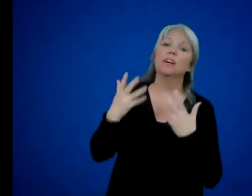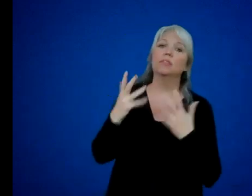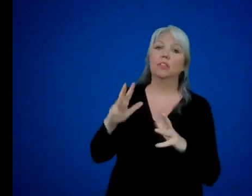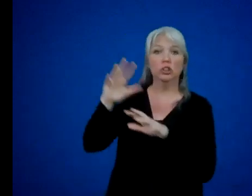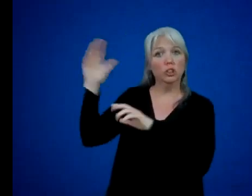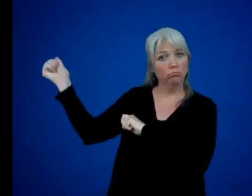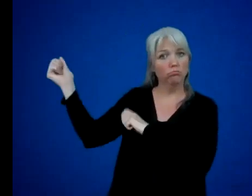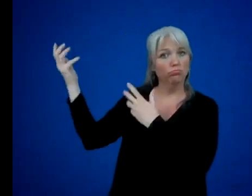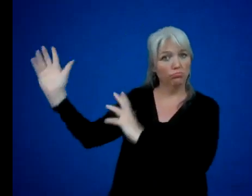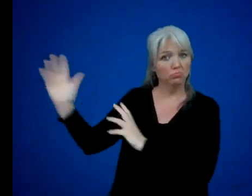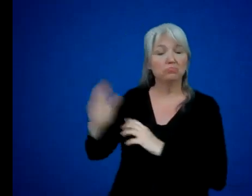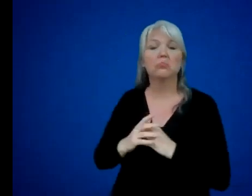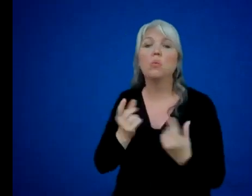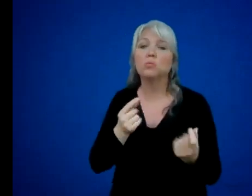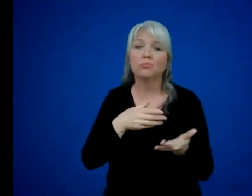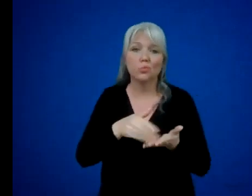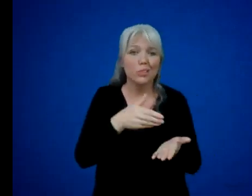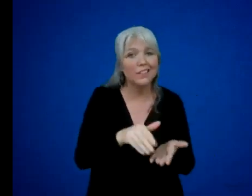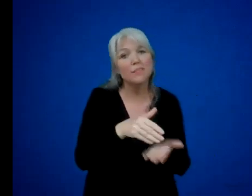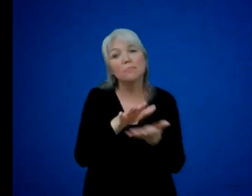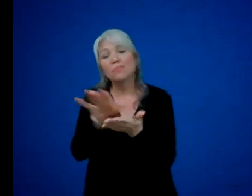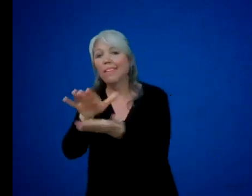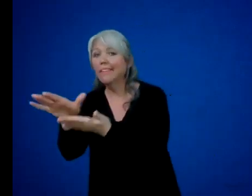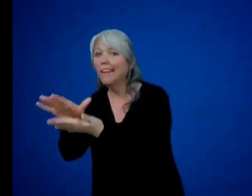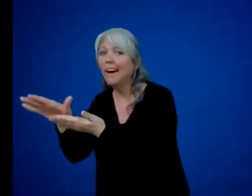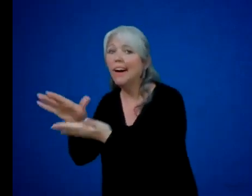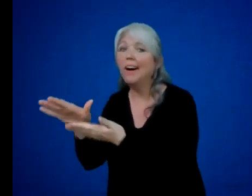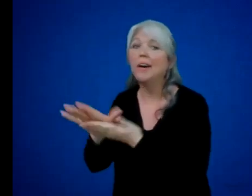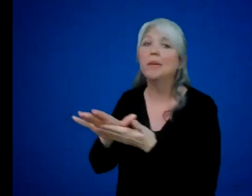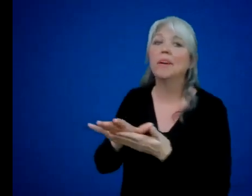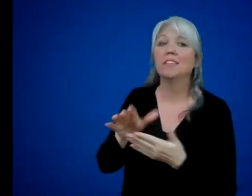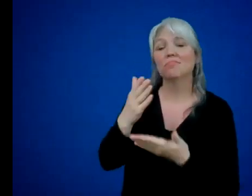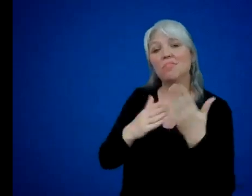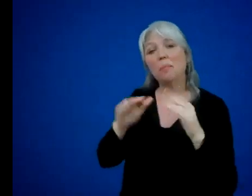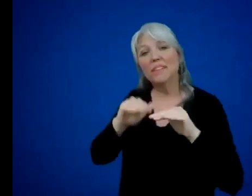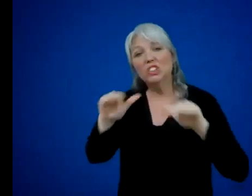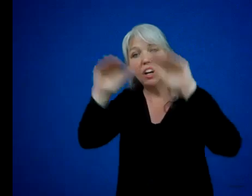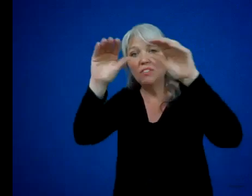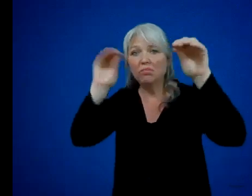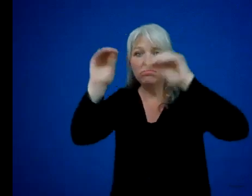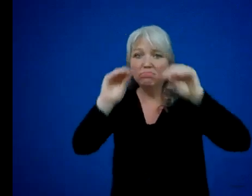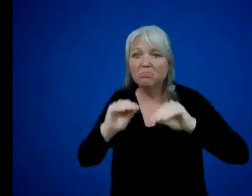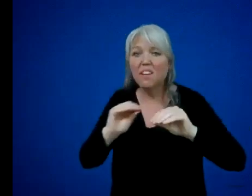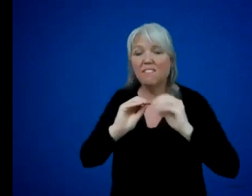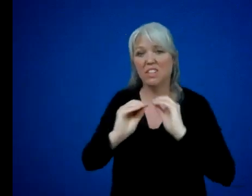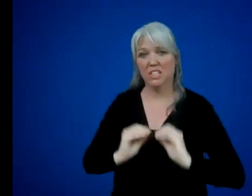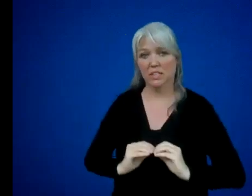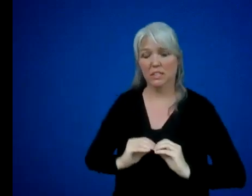gone, I would sweep and clean up and even arrange some of Otis' shelves, because he did not have an eye for arranging things, and I